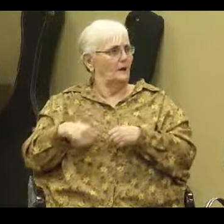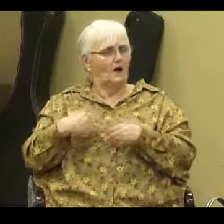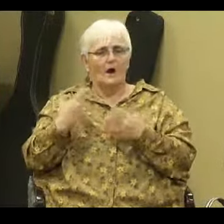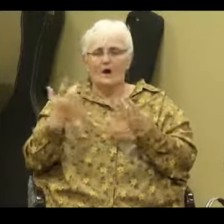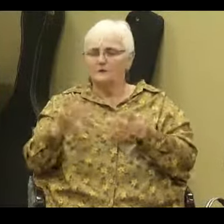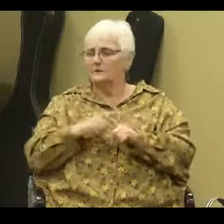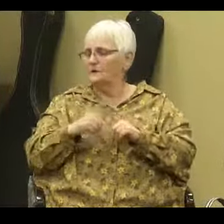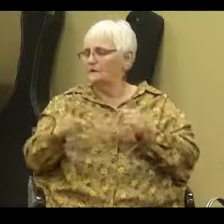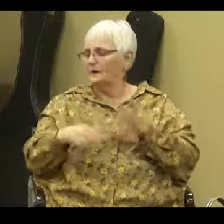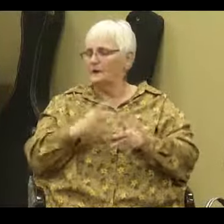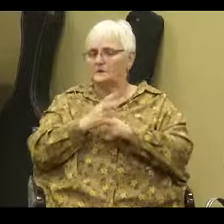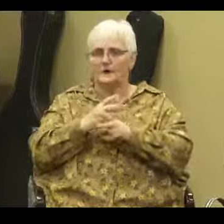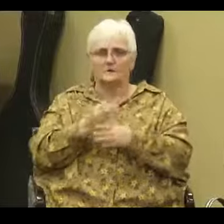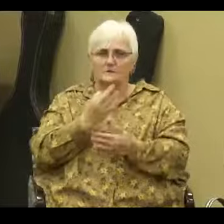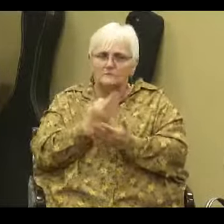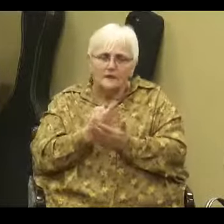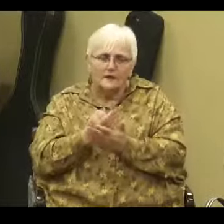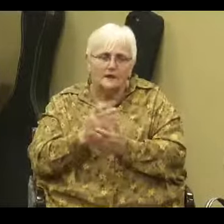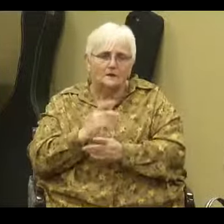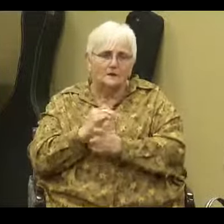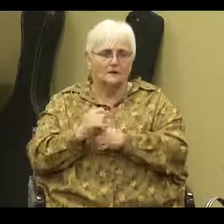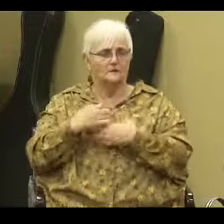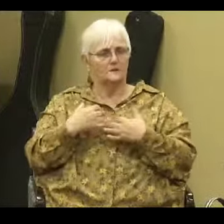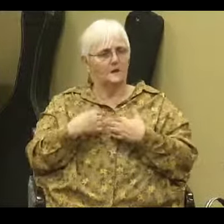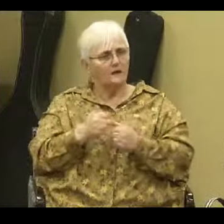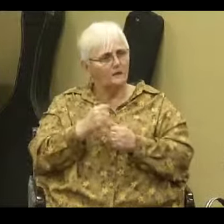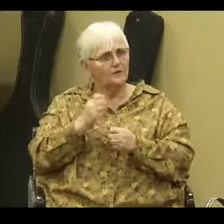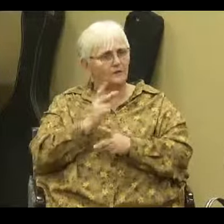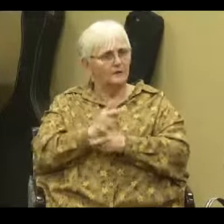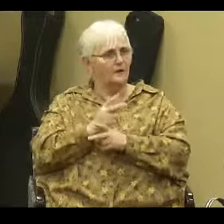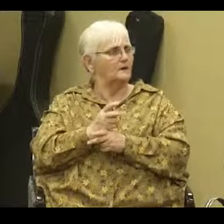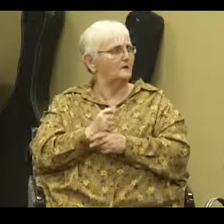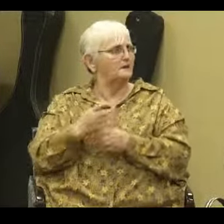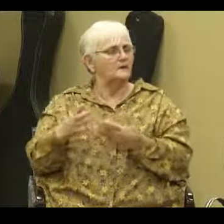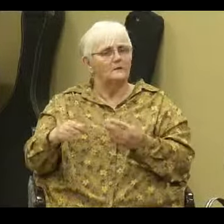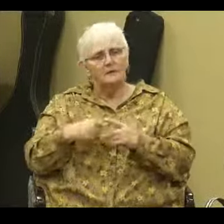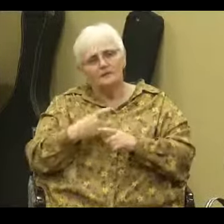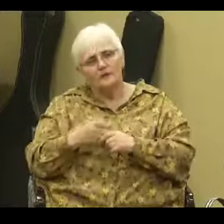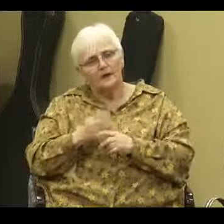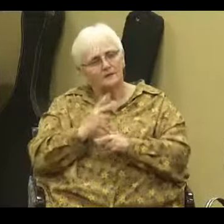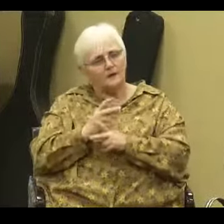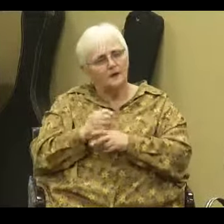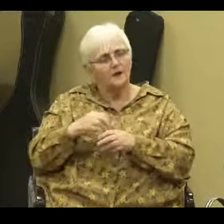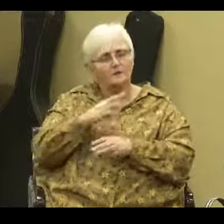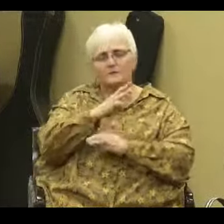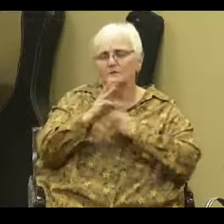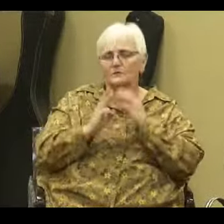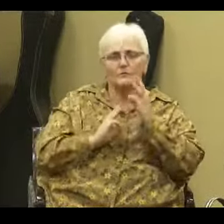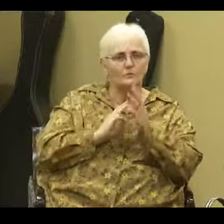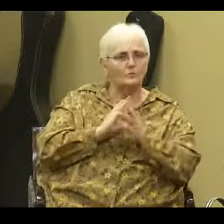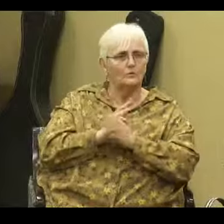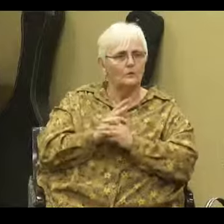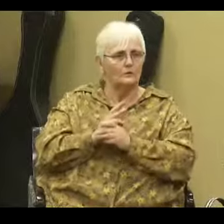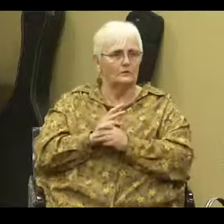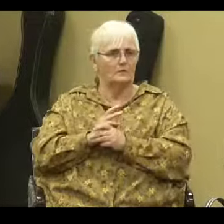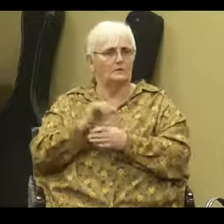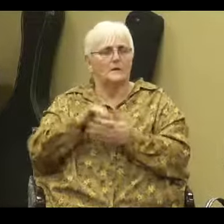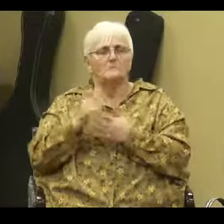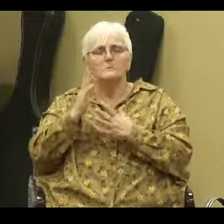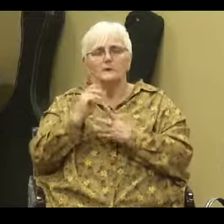kinds of other cares, financial cares, health cares, anyway, there's all kinds of cares of this world that many, many people have